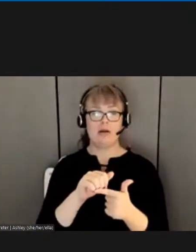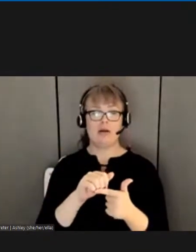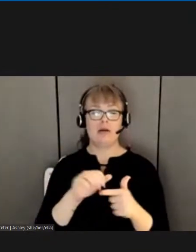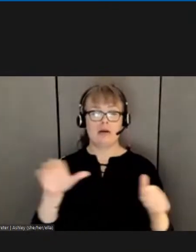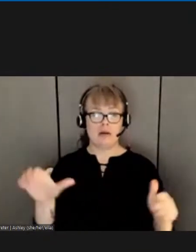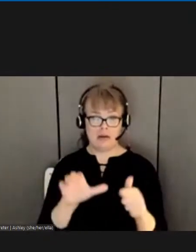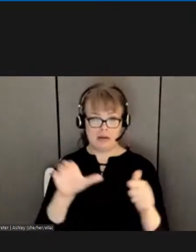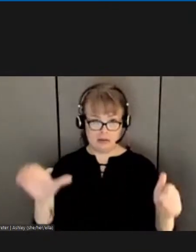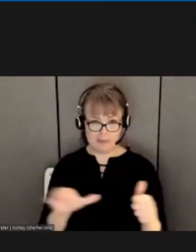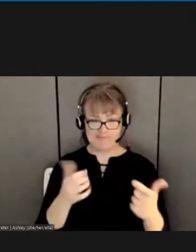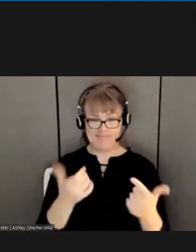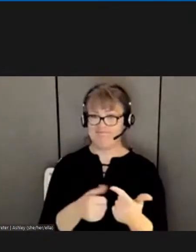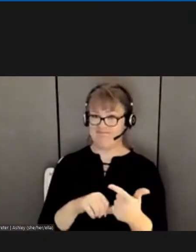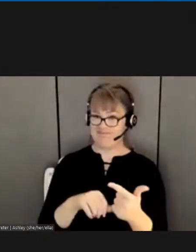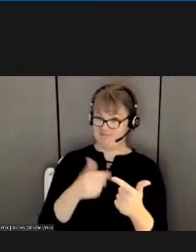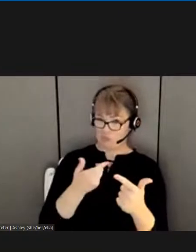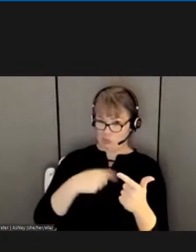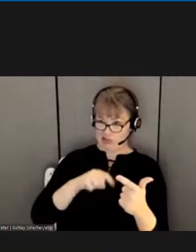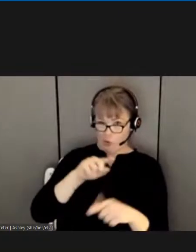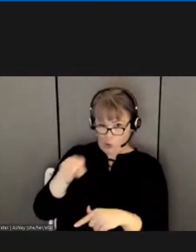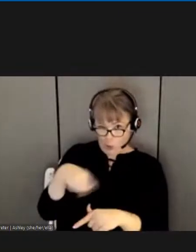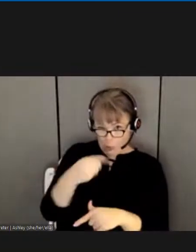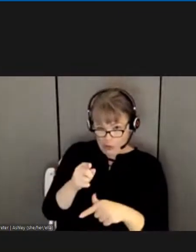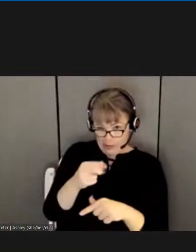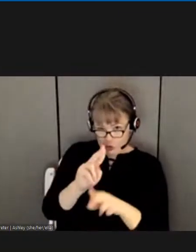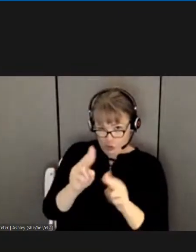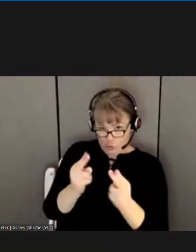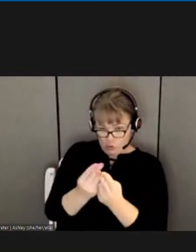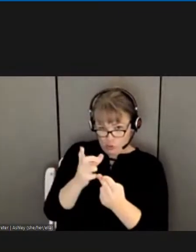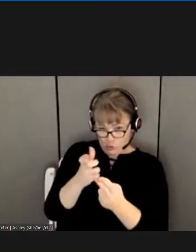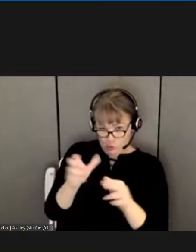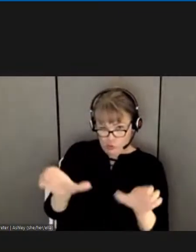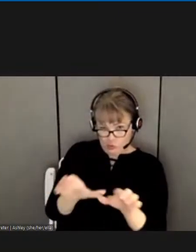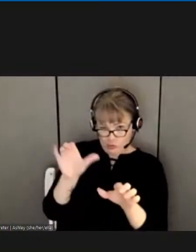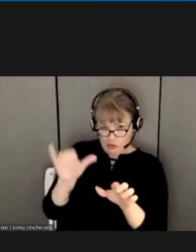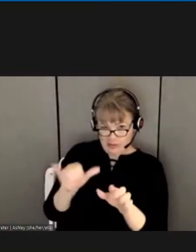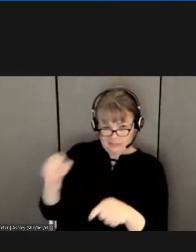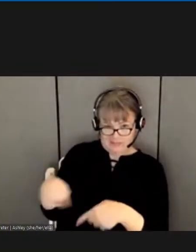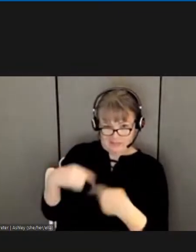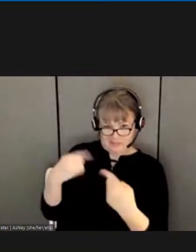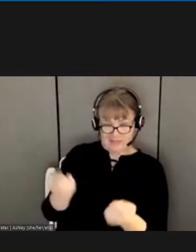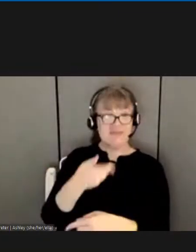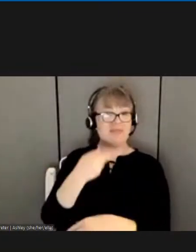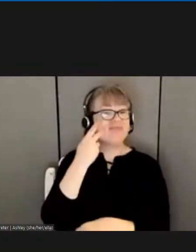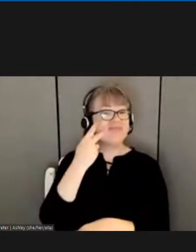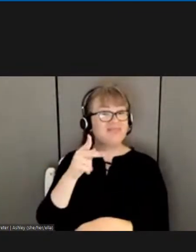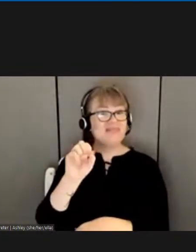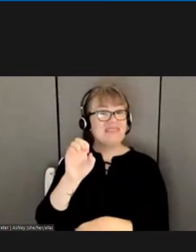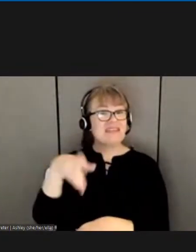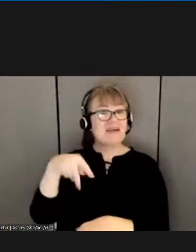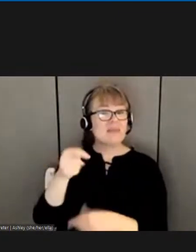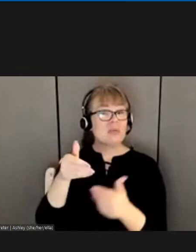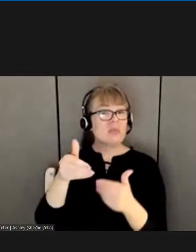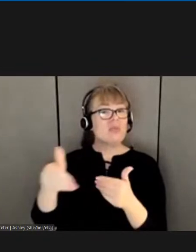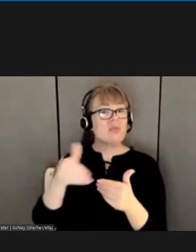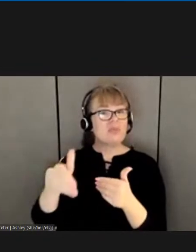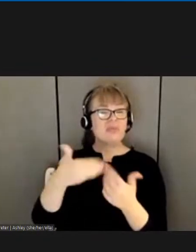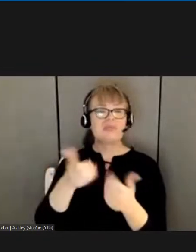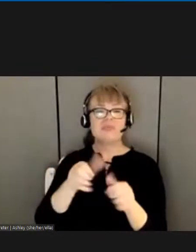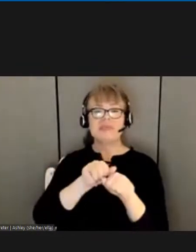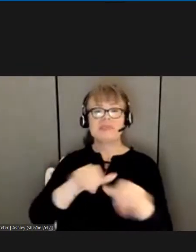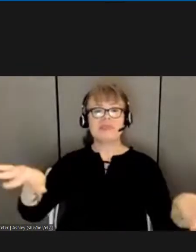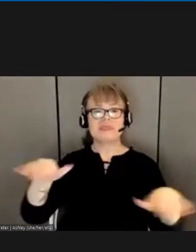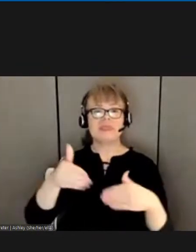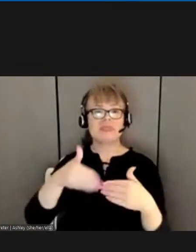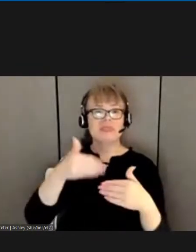only union that has done that and as you'll see how important that is when when september rolls around and this next cola comes out and they'll